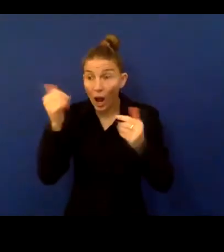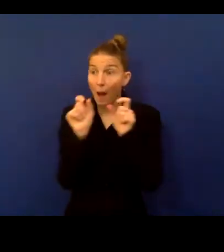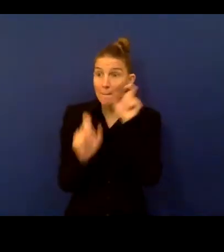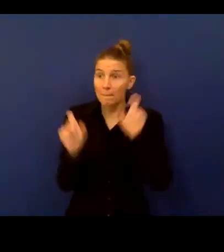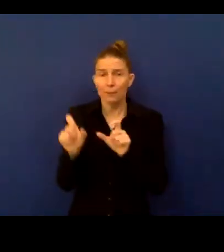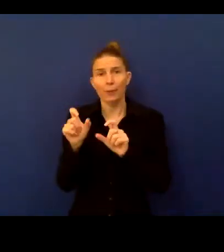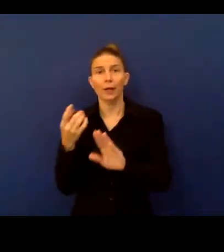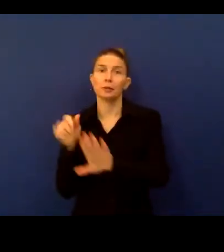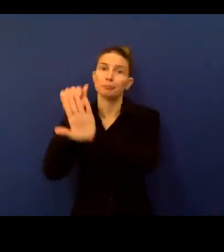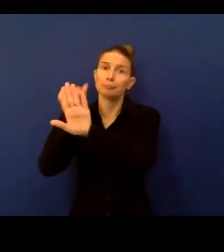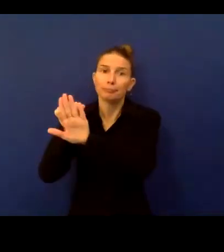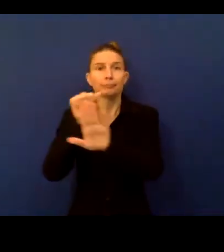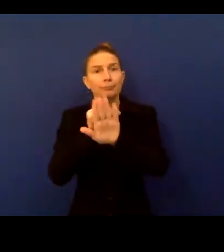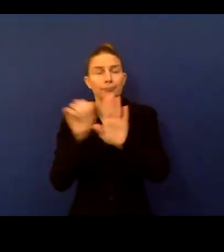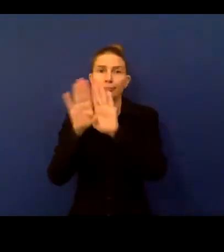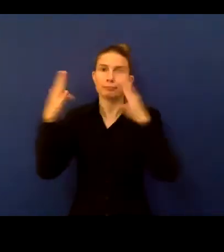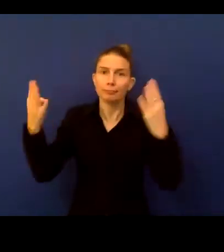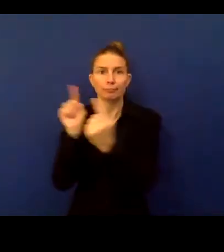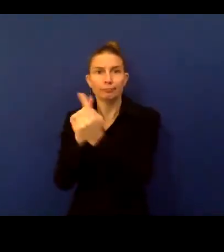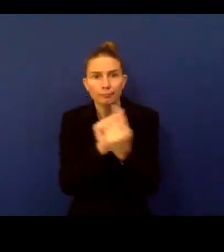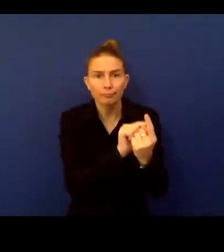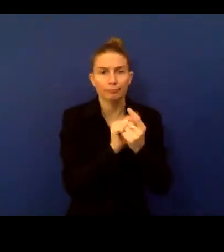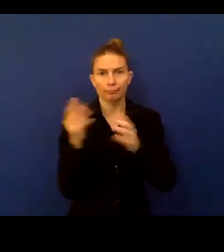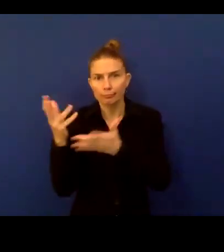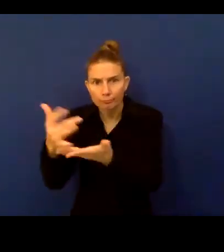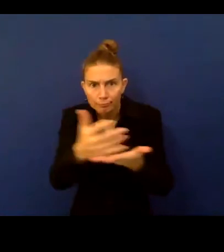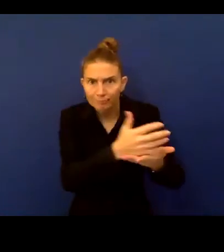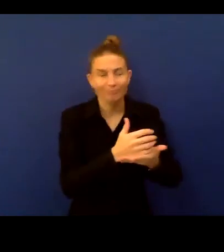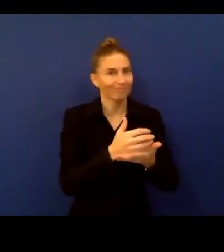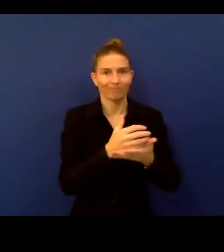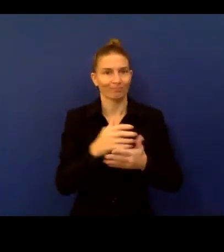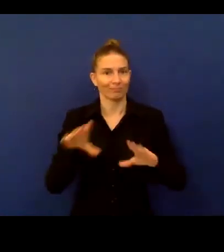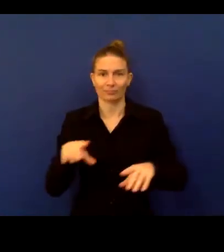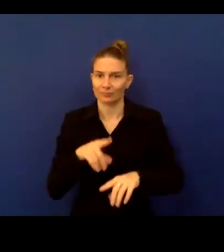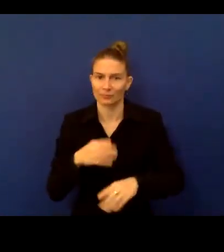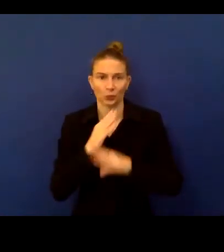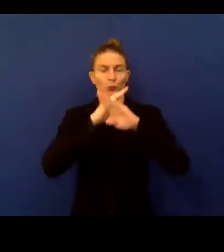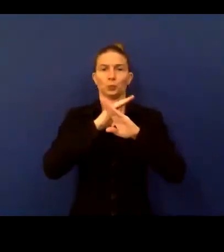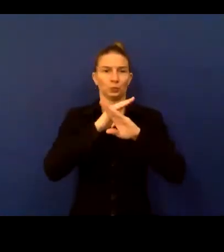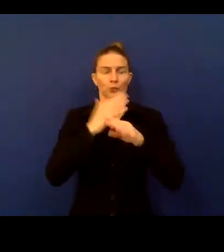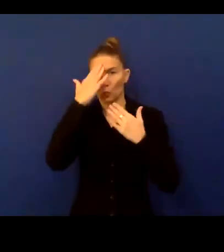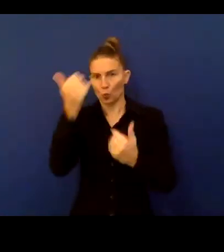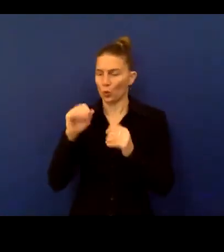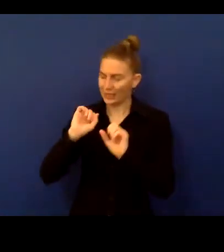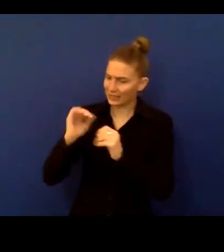safety of staff and the public. Some of the data collection efforts, for instance, are now being conducted using